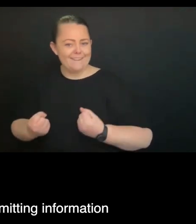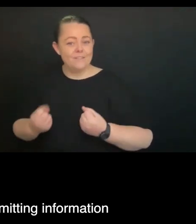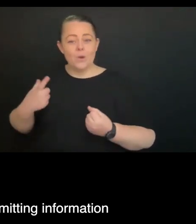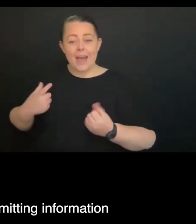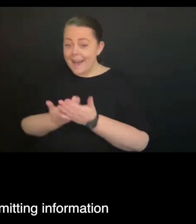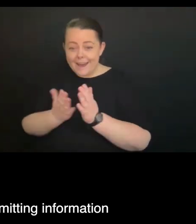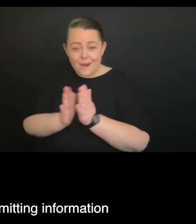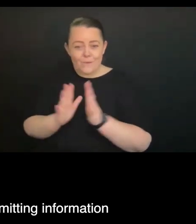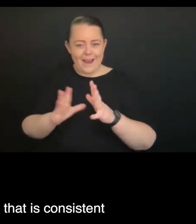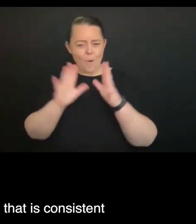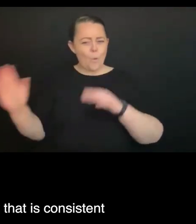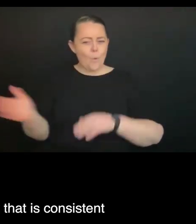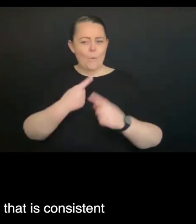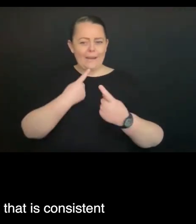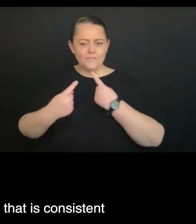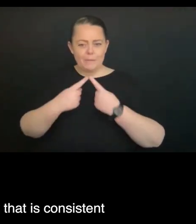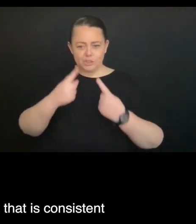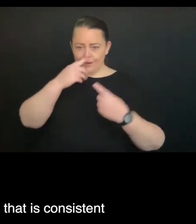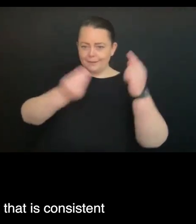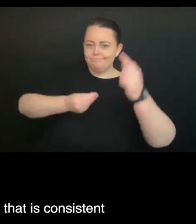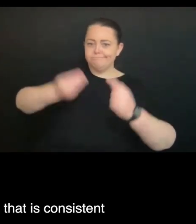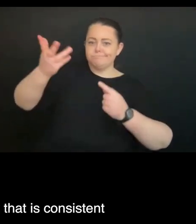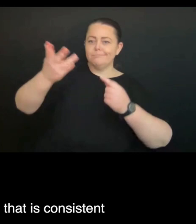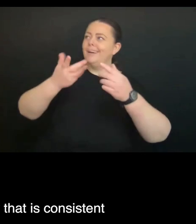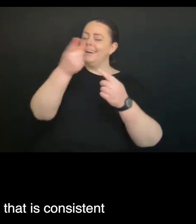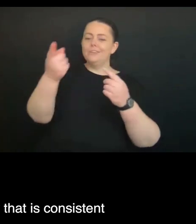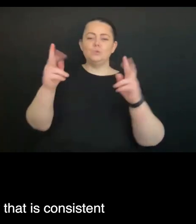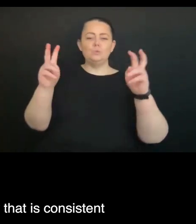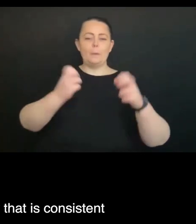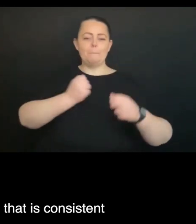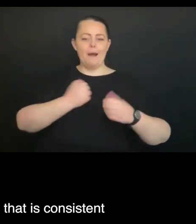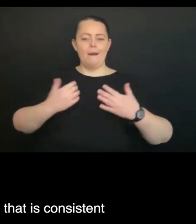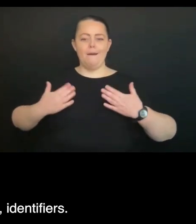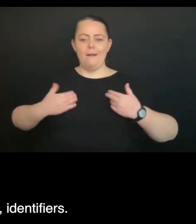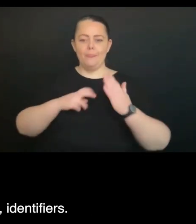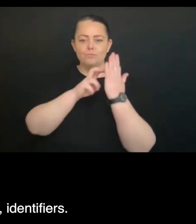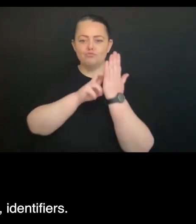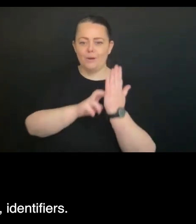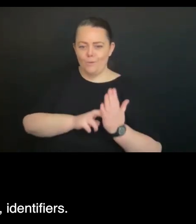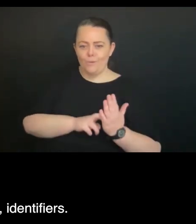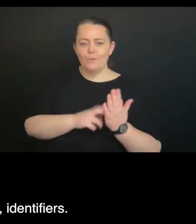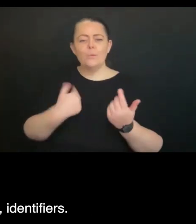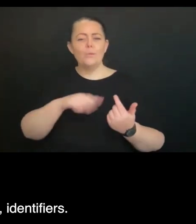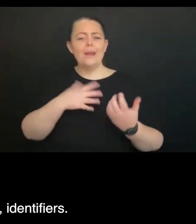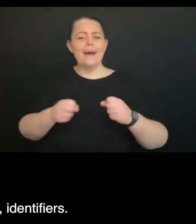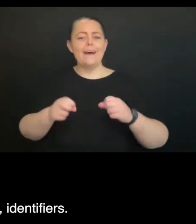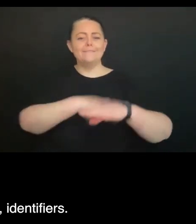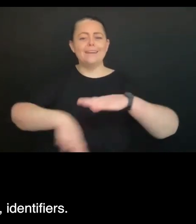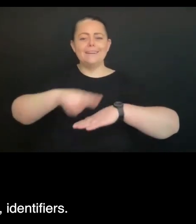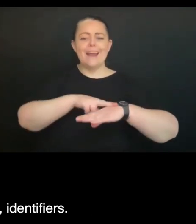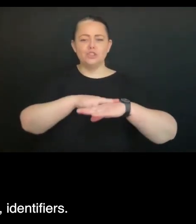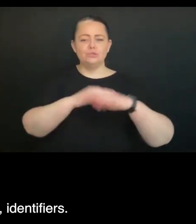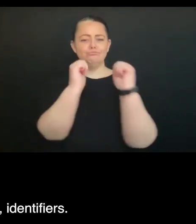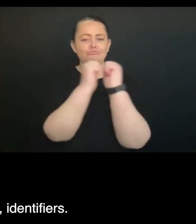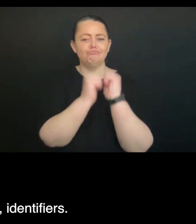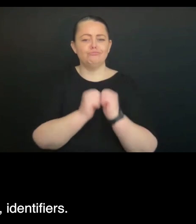or submitting information to My Health Record. Do it in a way that is consistent with national, nationally agreed terms,